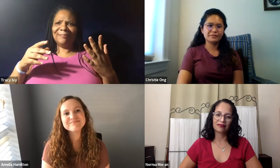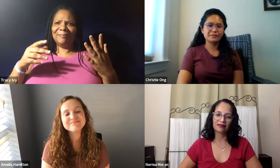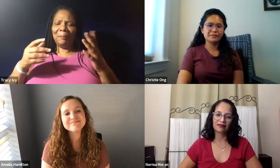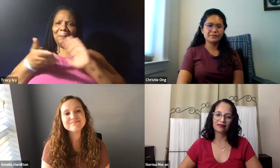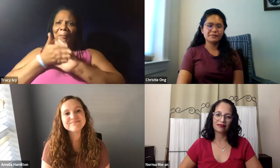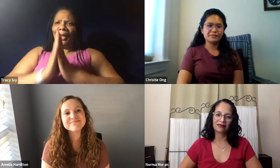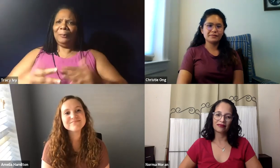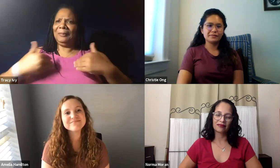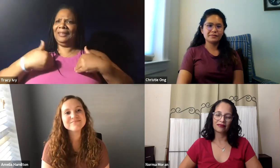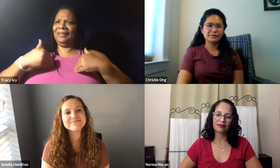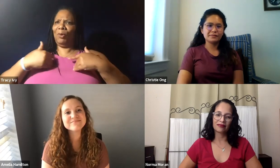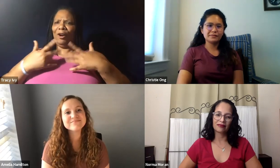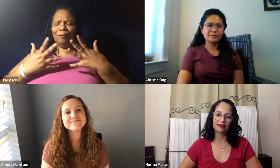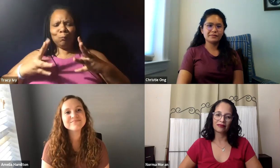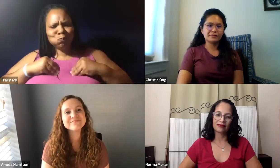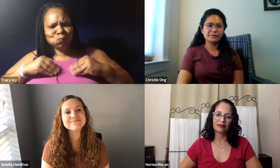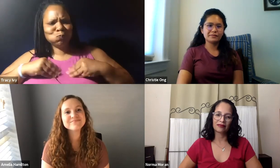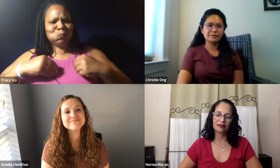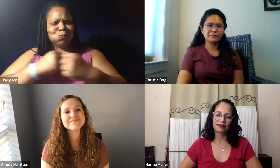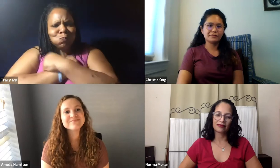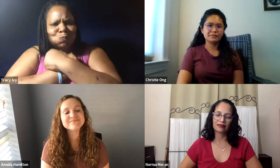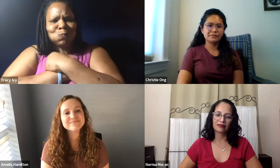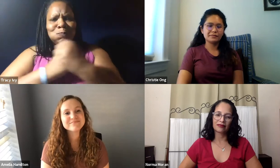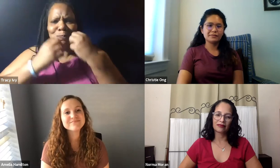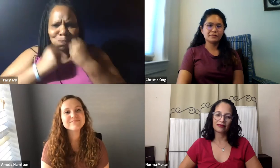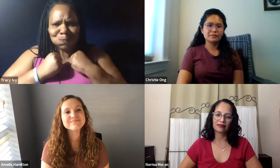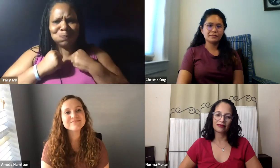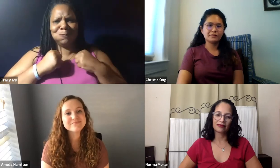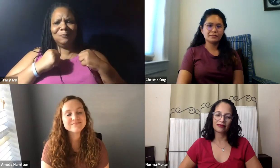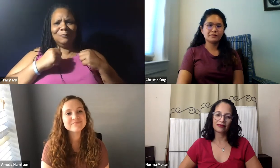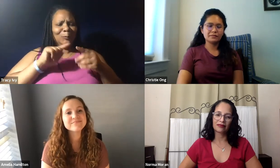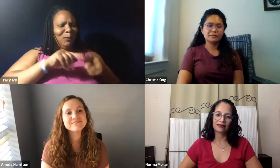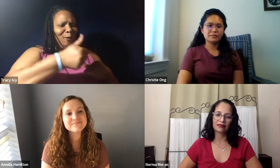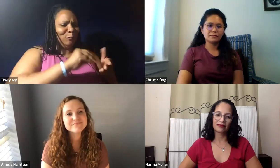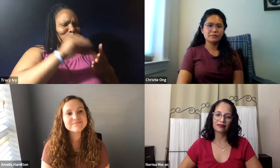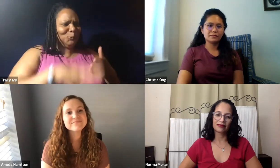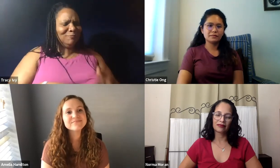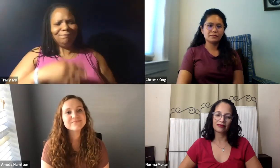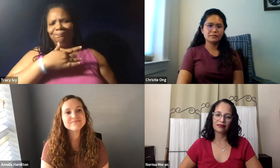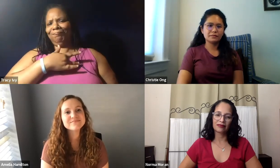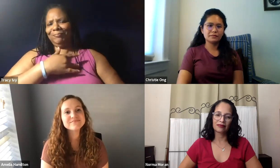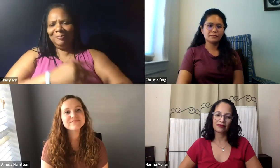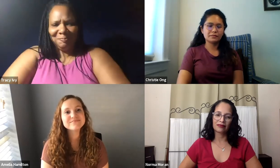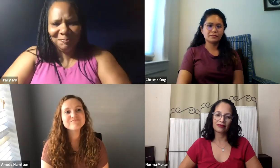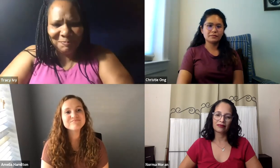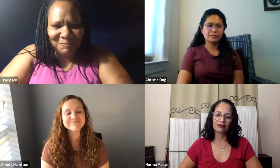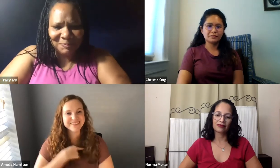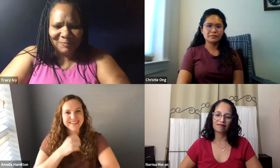was just wow. It was inspiring. I'm feeling blessed to have that and now really